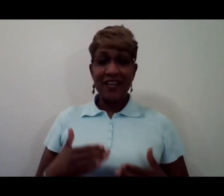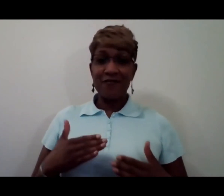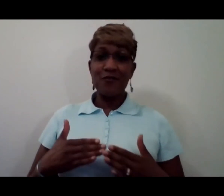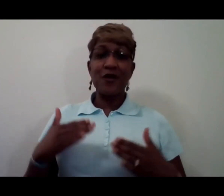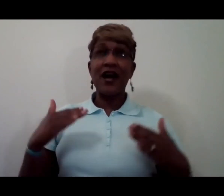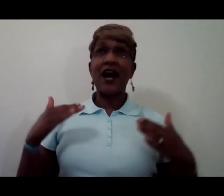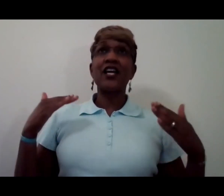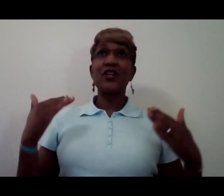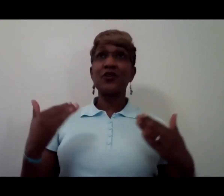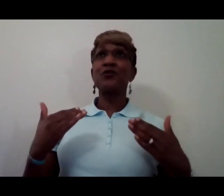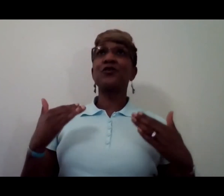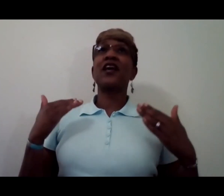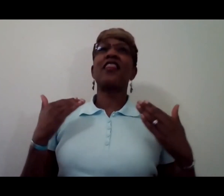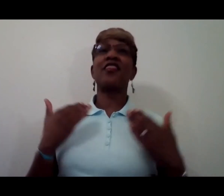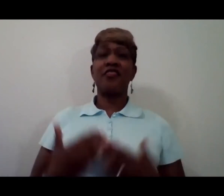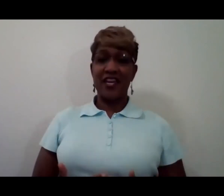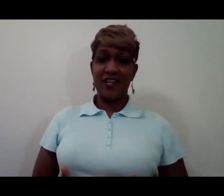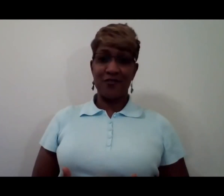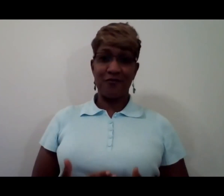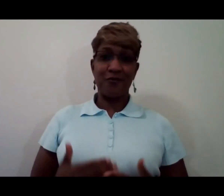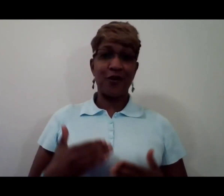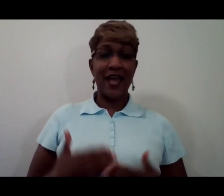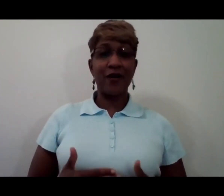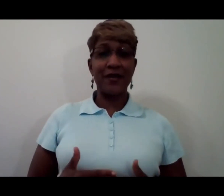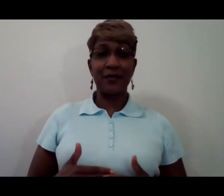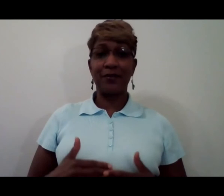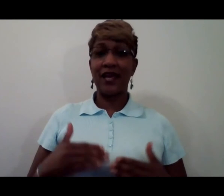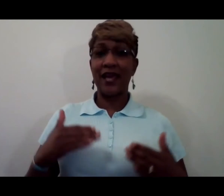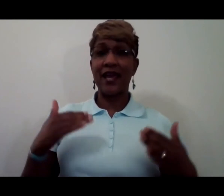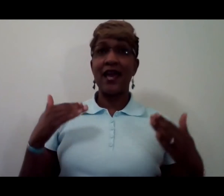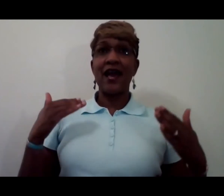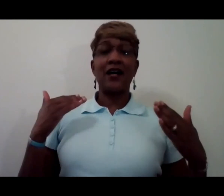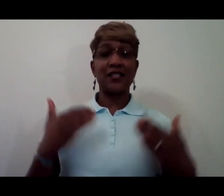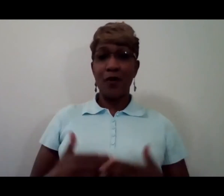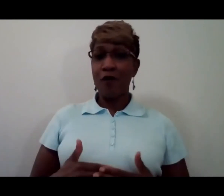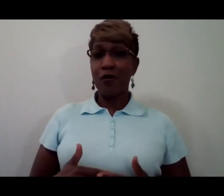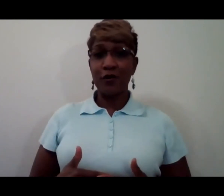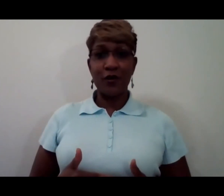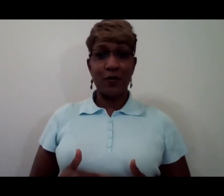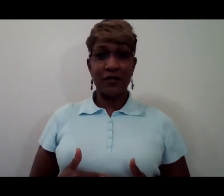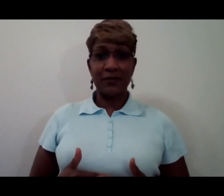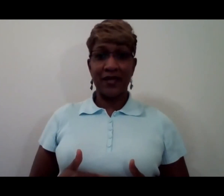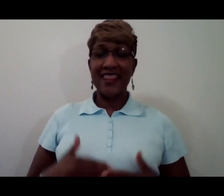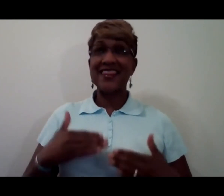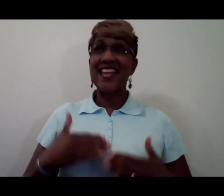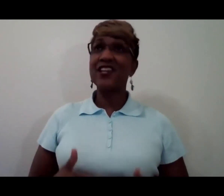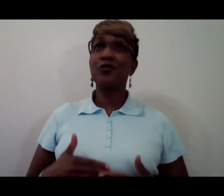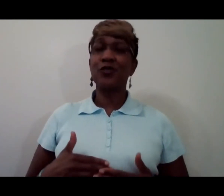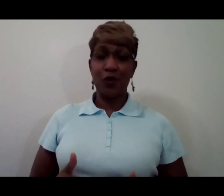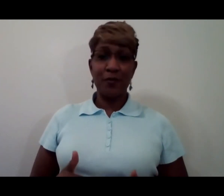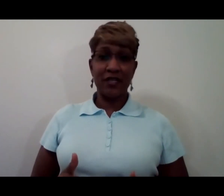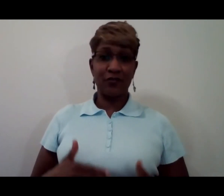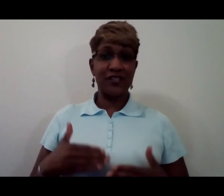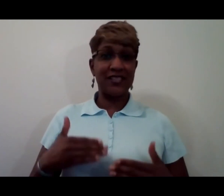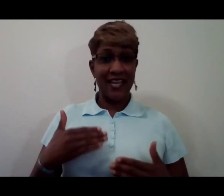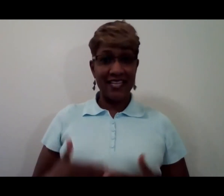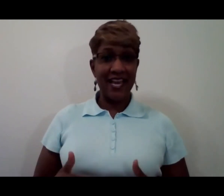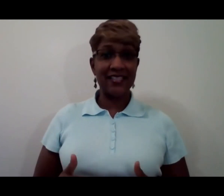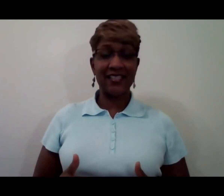me give you a huge thank you for allowing me to play a small role in your wellness plan thank you so much for saying yes